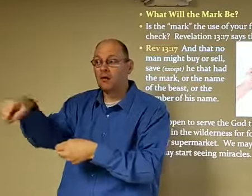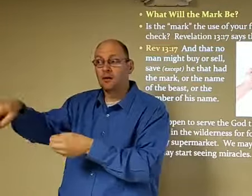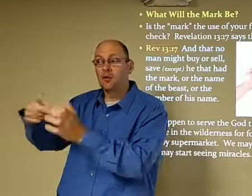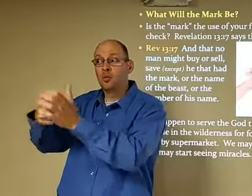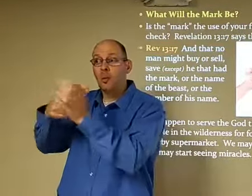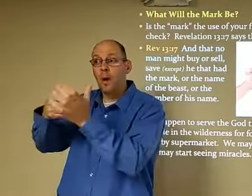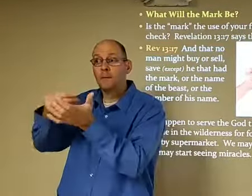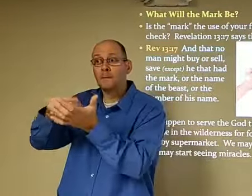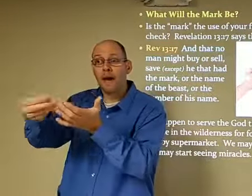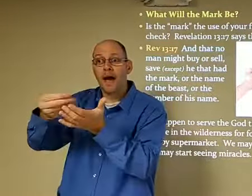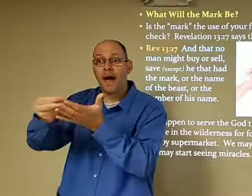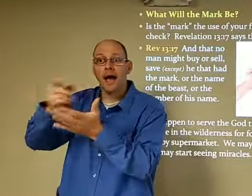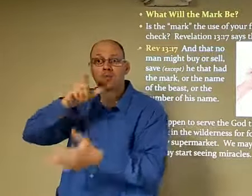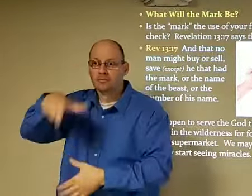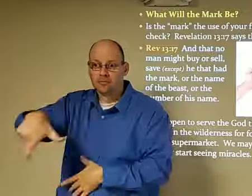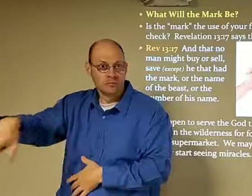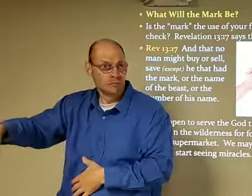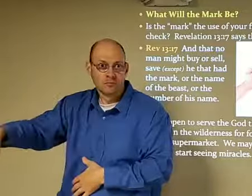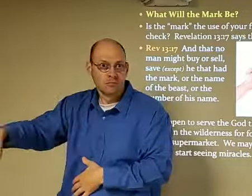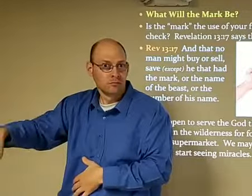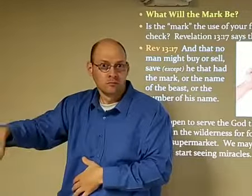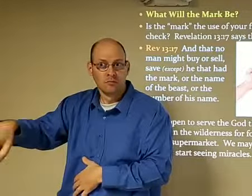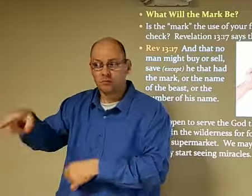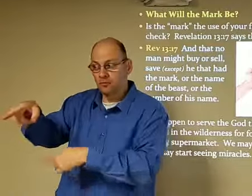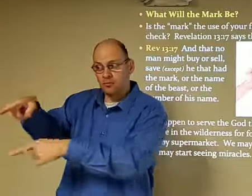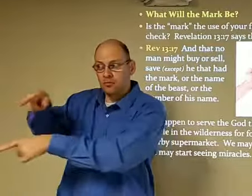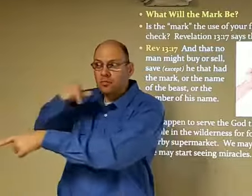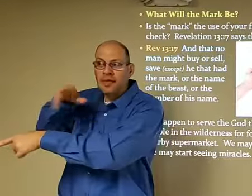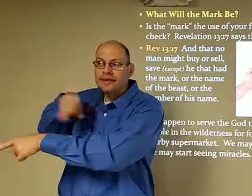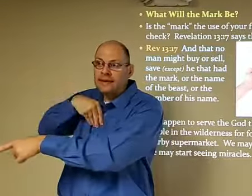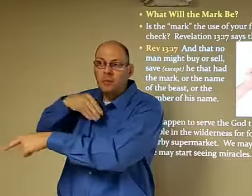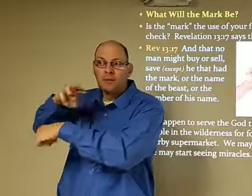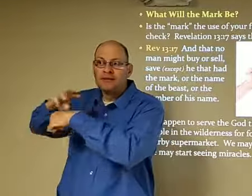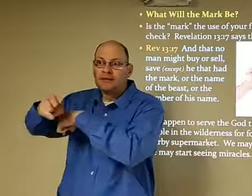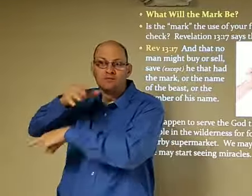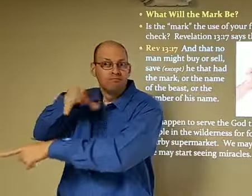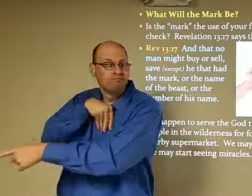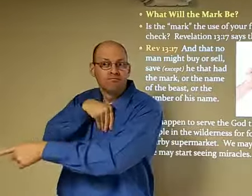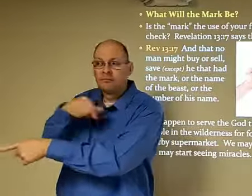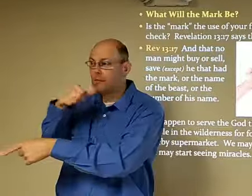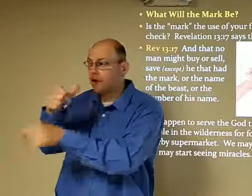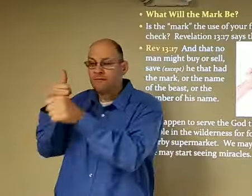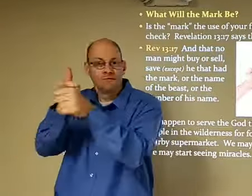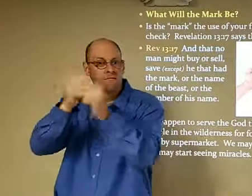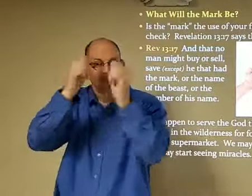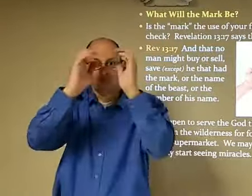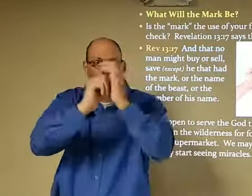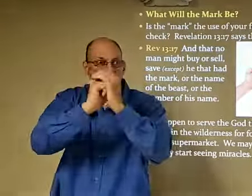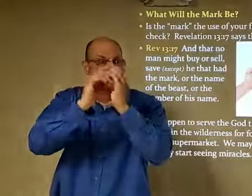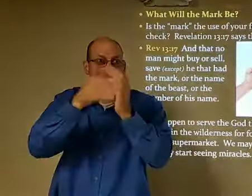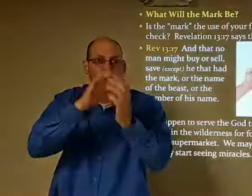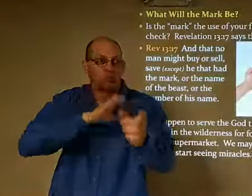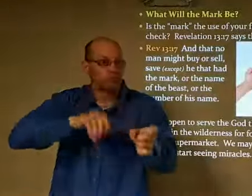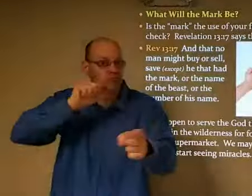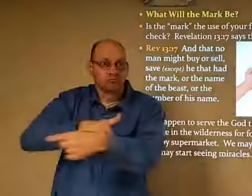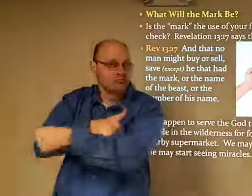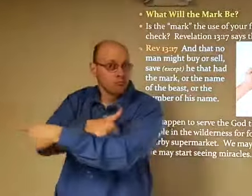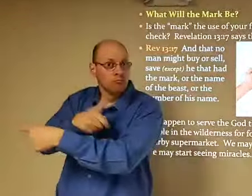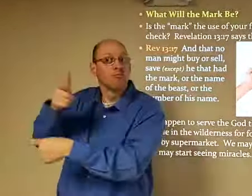years they're not going to be required to buy or sell for that they're not going to take the mark they're not going to